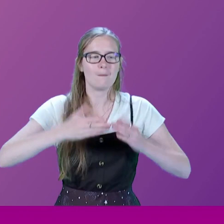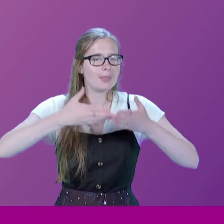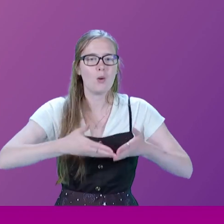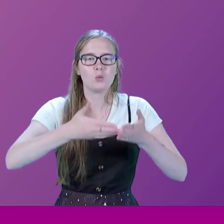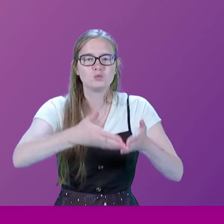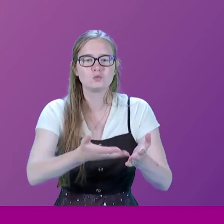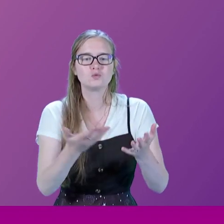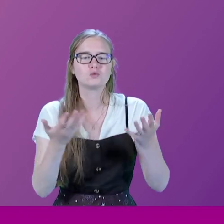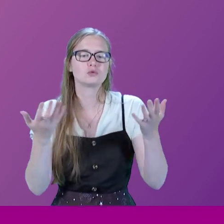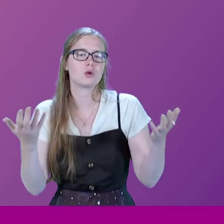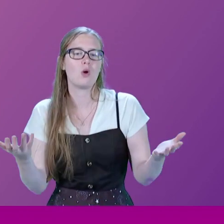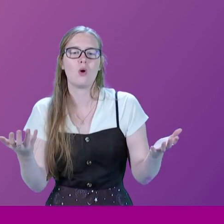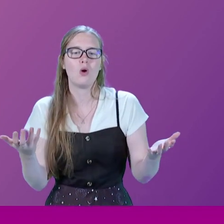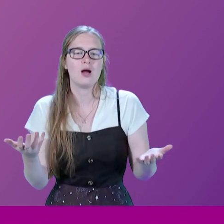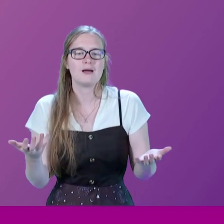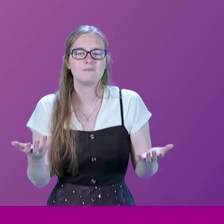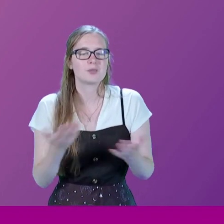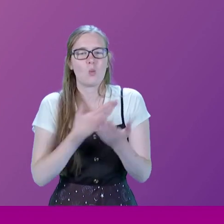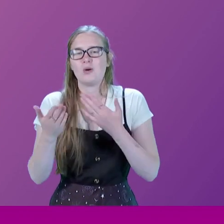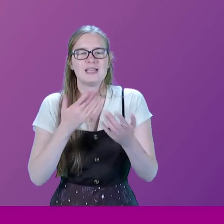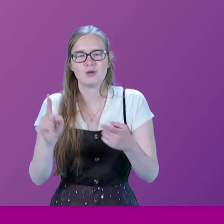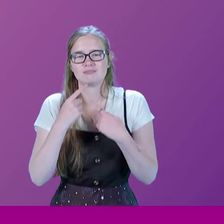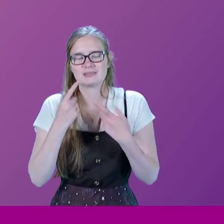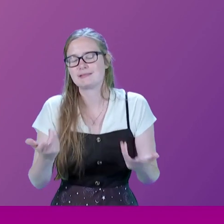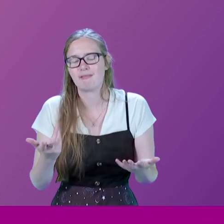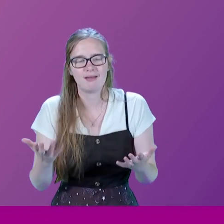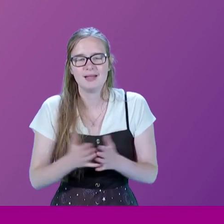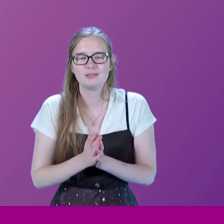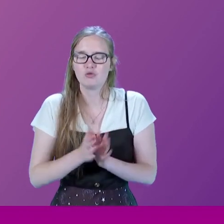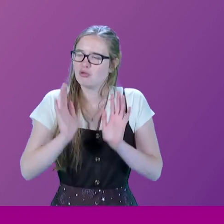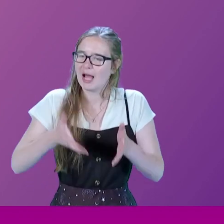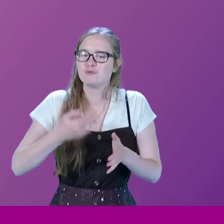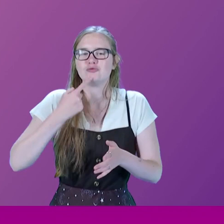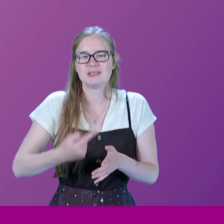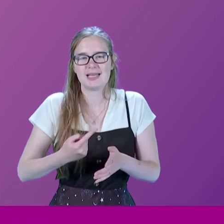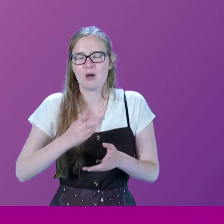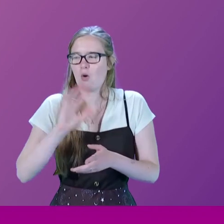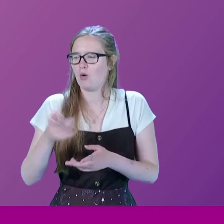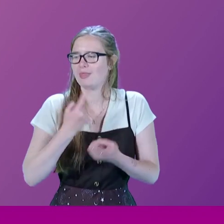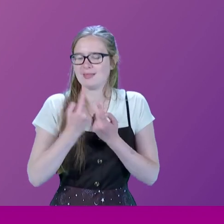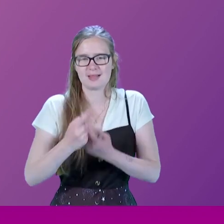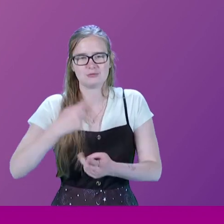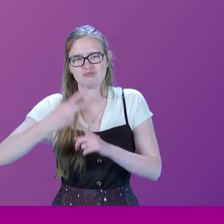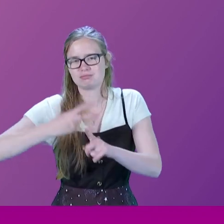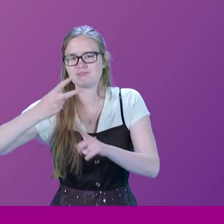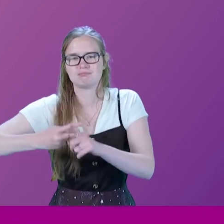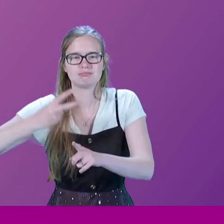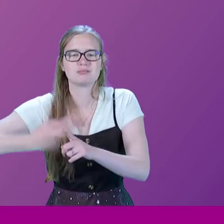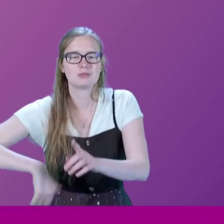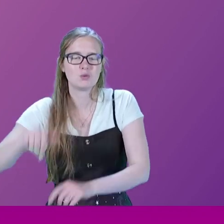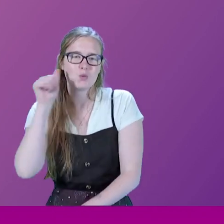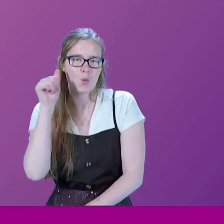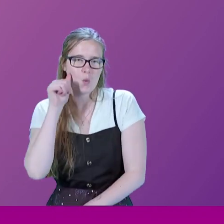and whatever it was in my days. So, you have to say all these things all the time, knowing